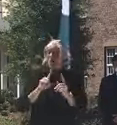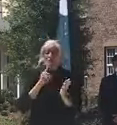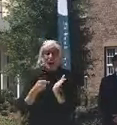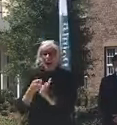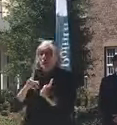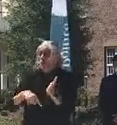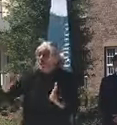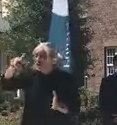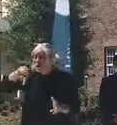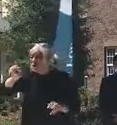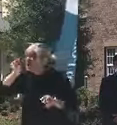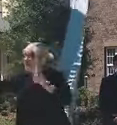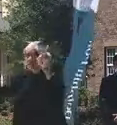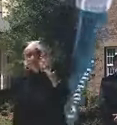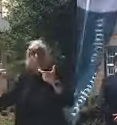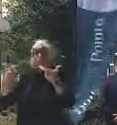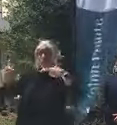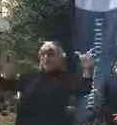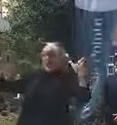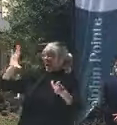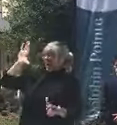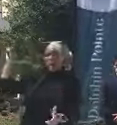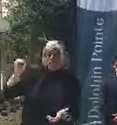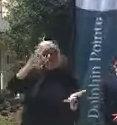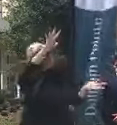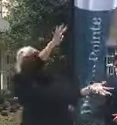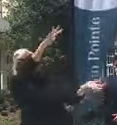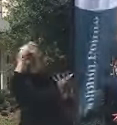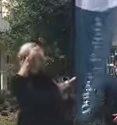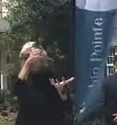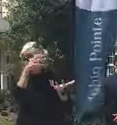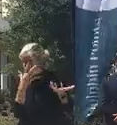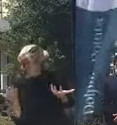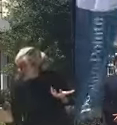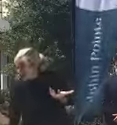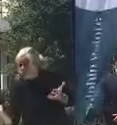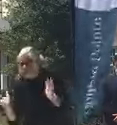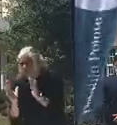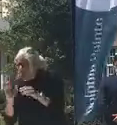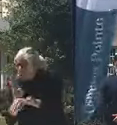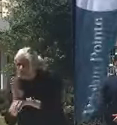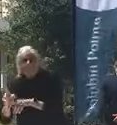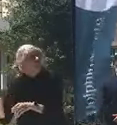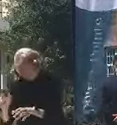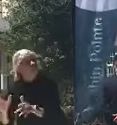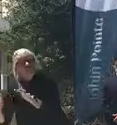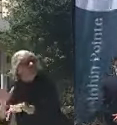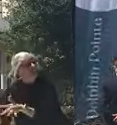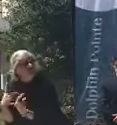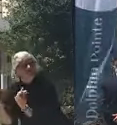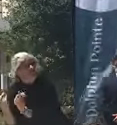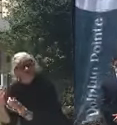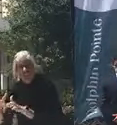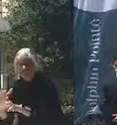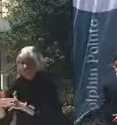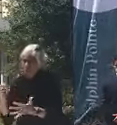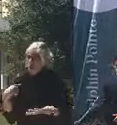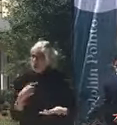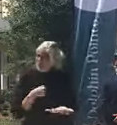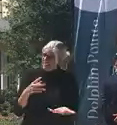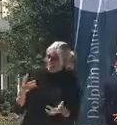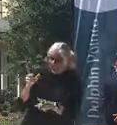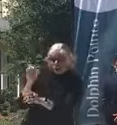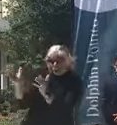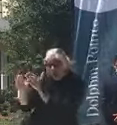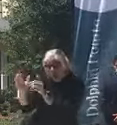of the bigger companies are getting the money. And I've got small businesses who haven't been able to get anything. So these are folks that have their